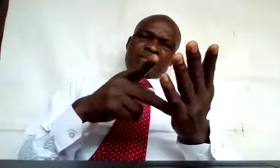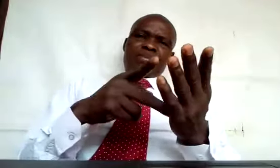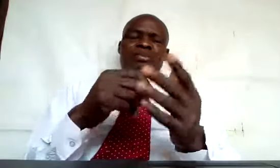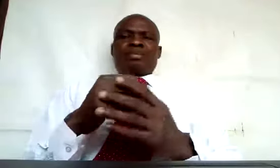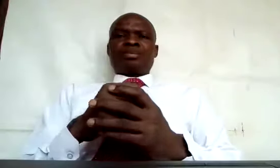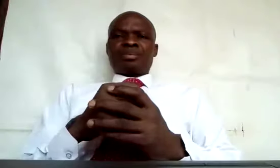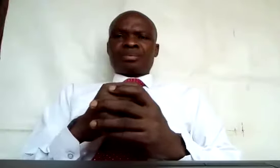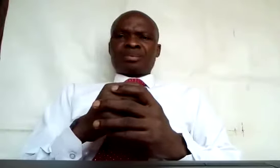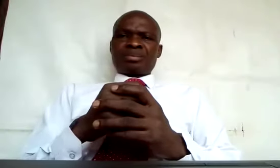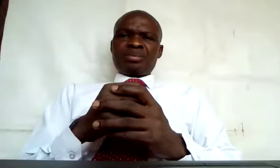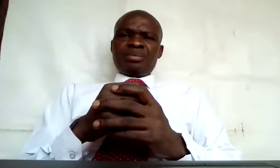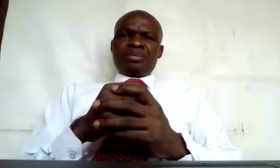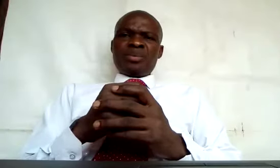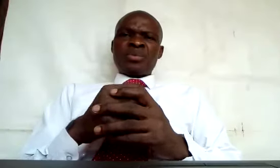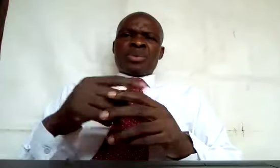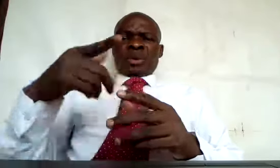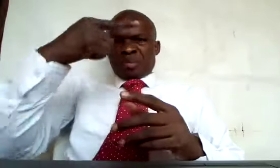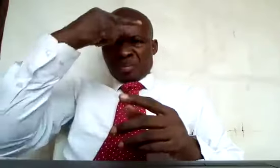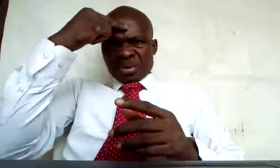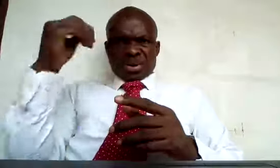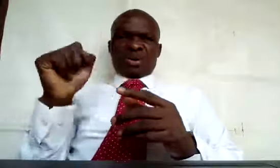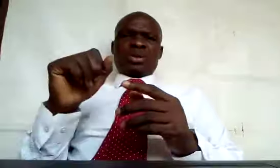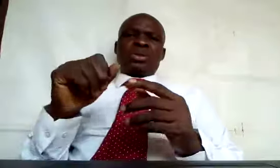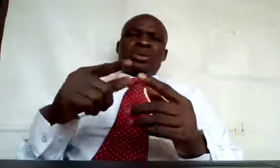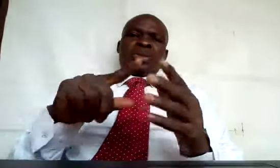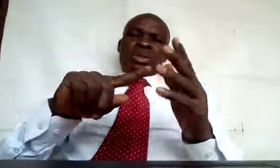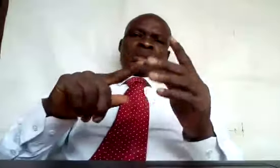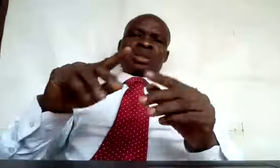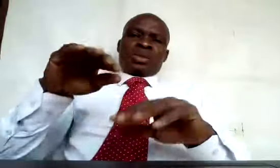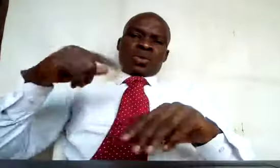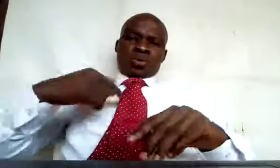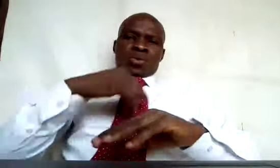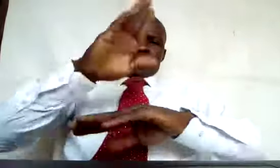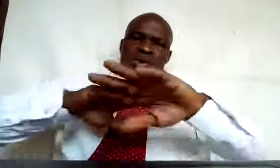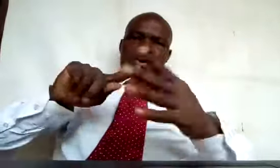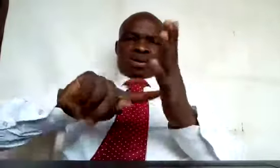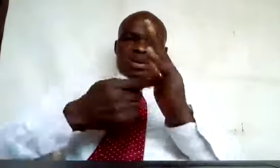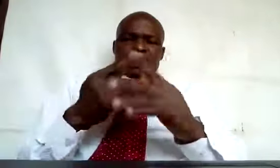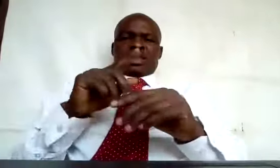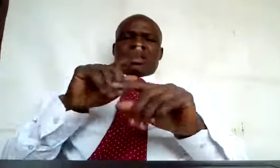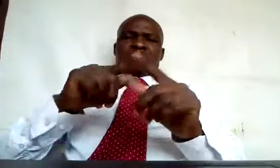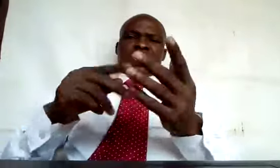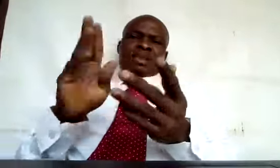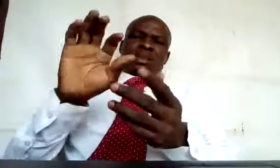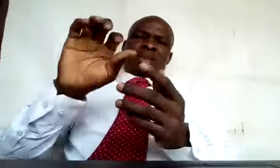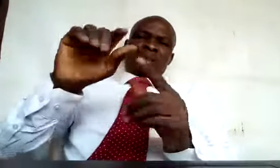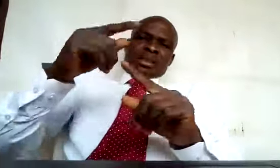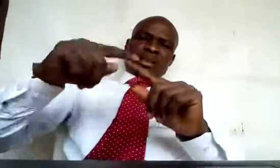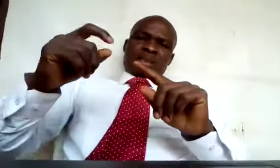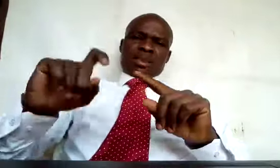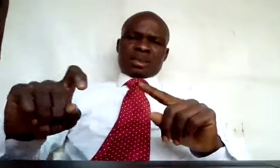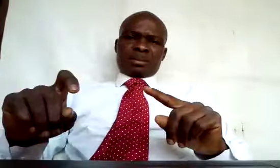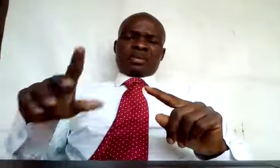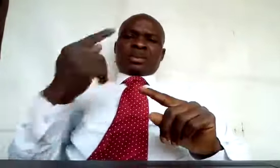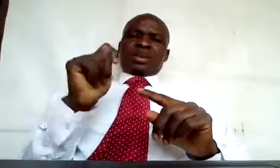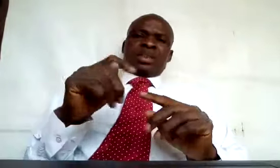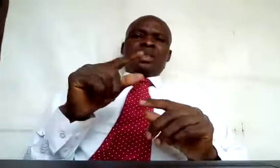We call these parts syllabus. For example, the word machine